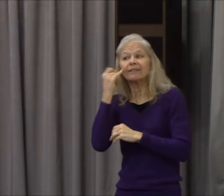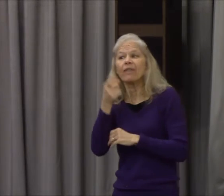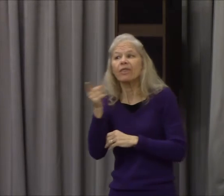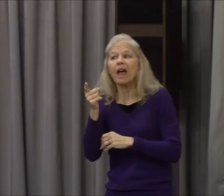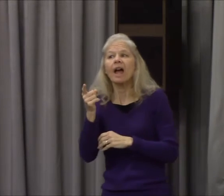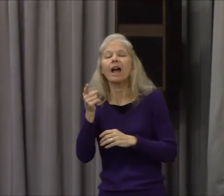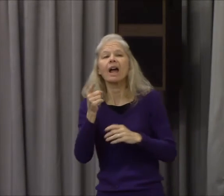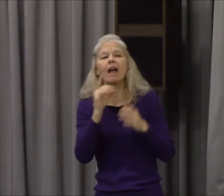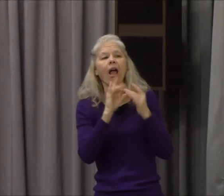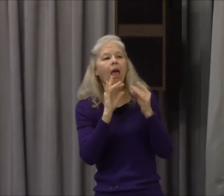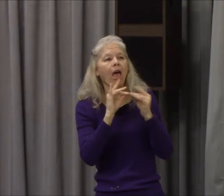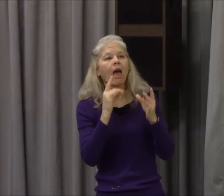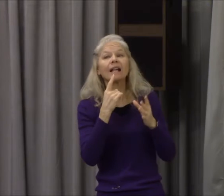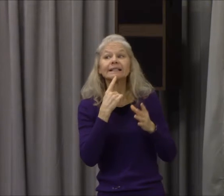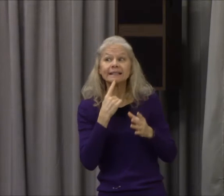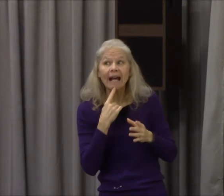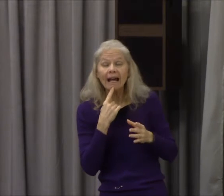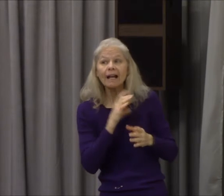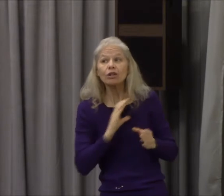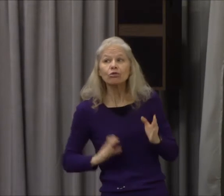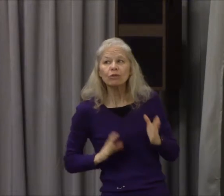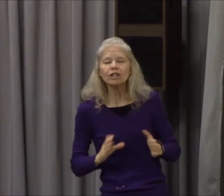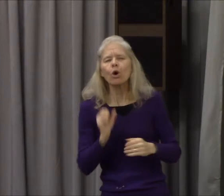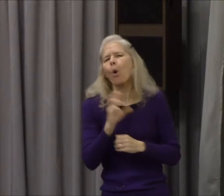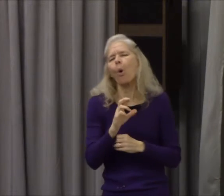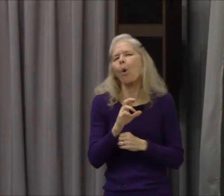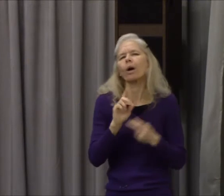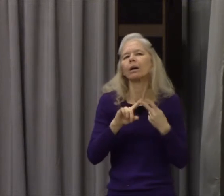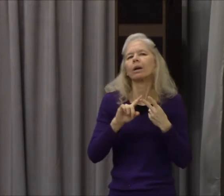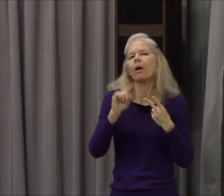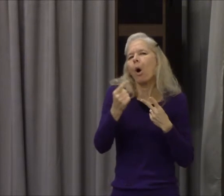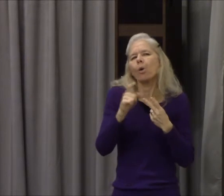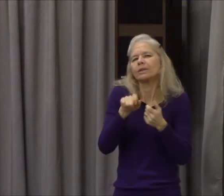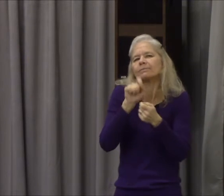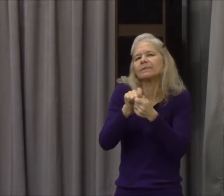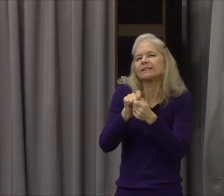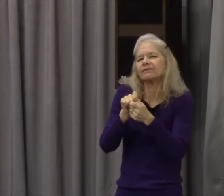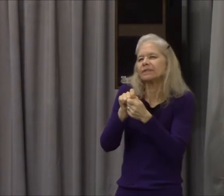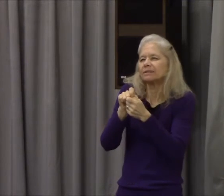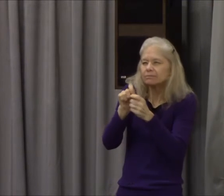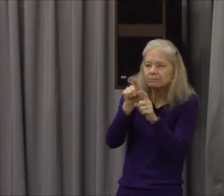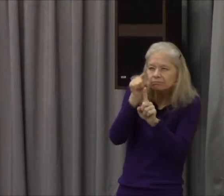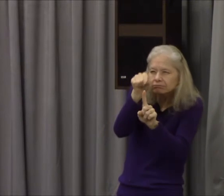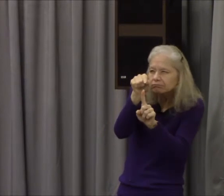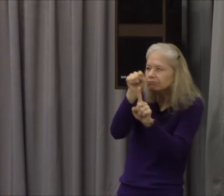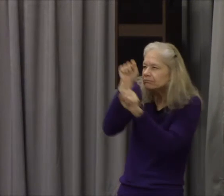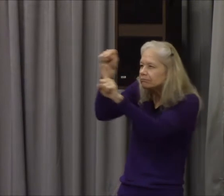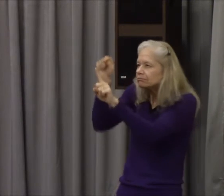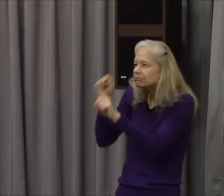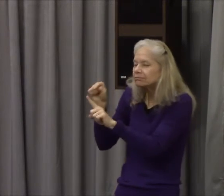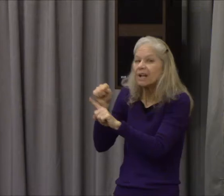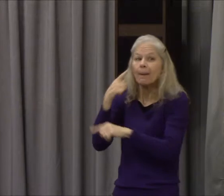he explains that he made them bow down to the statutes of Trajan and curse Christ